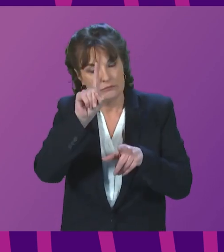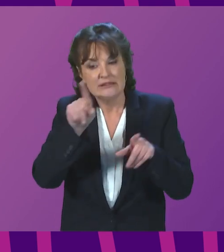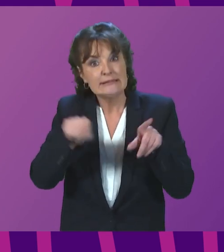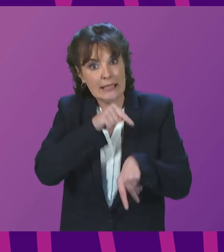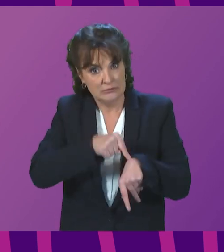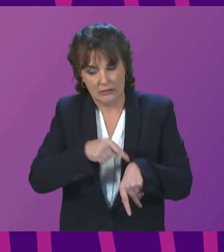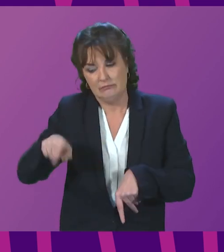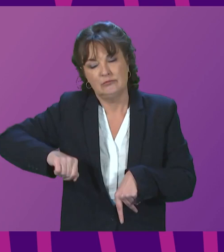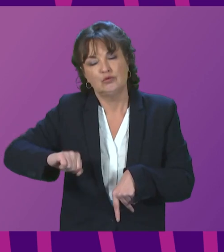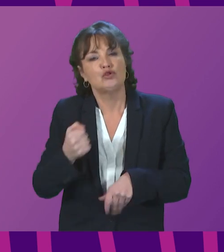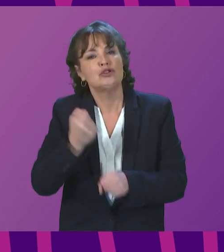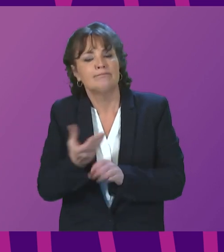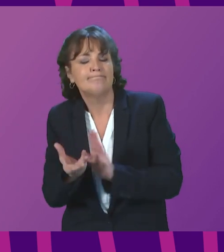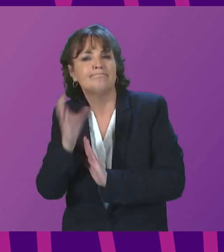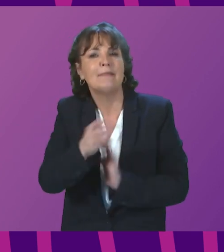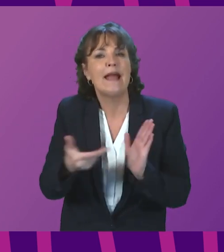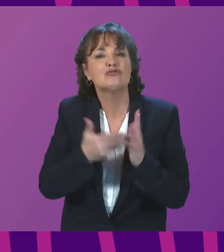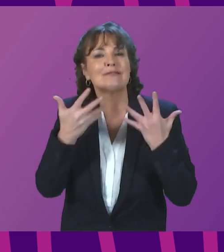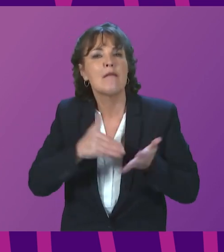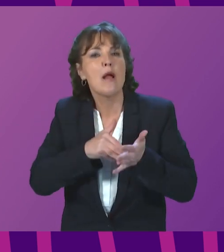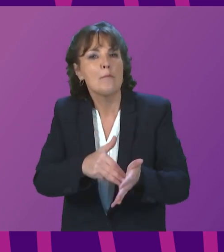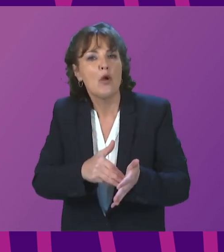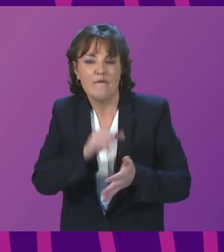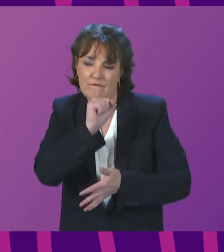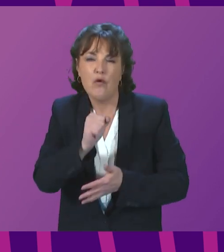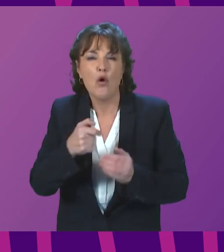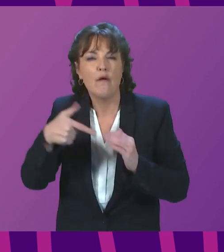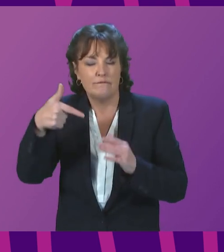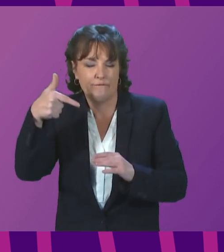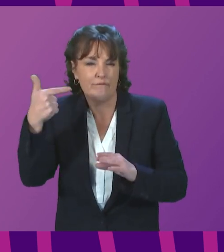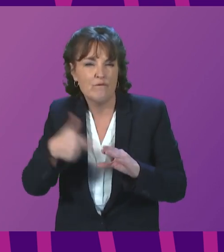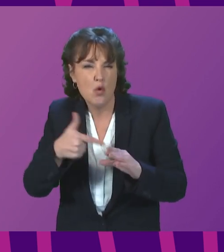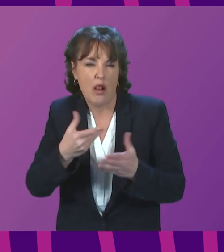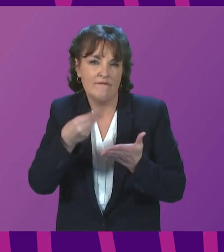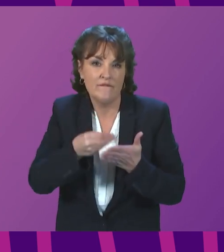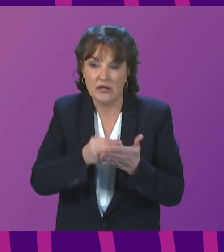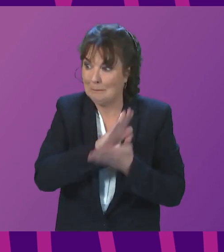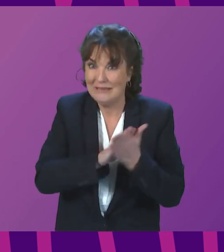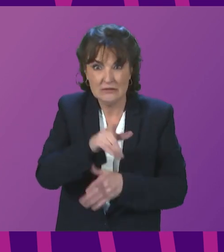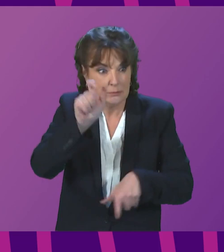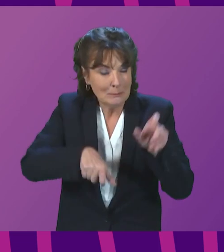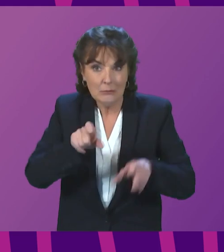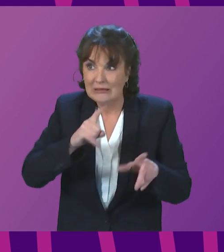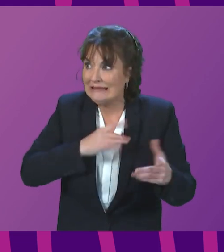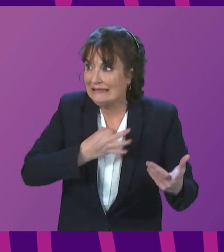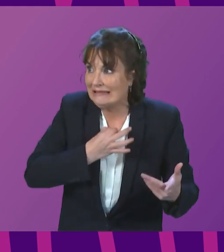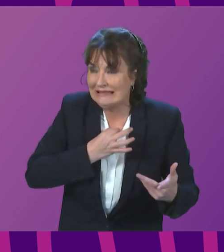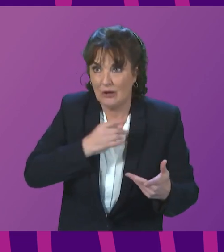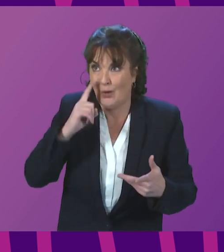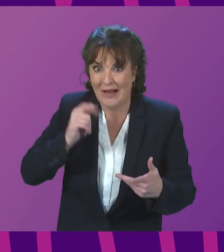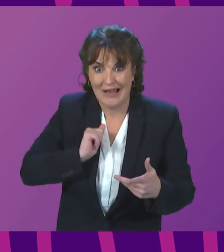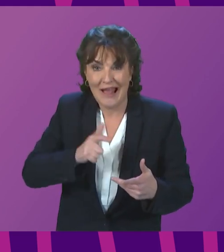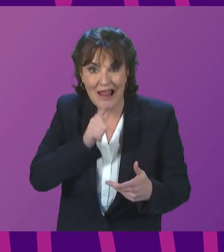fuel insecurity fund to ensure support remains available for people at risk of self-disconnecting or severely rationing their energy